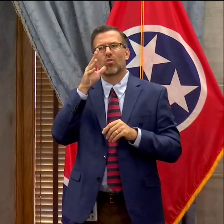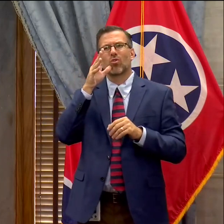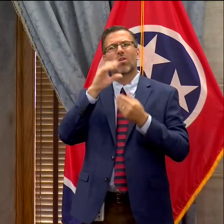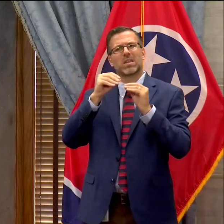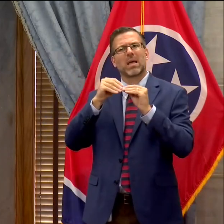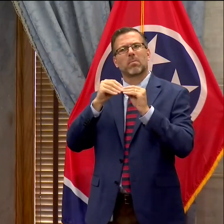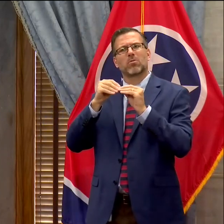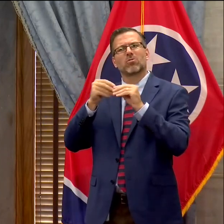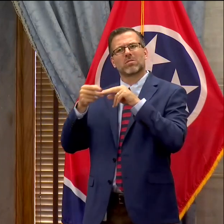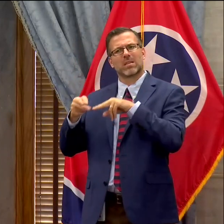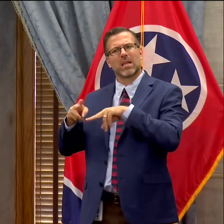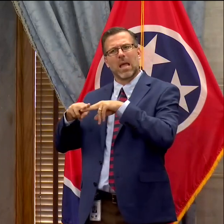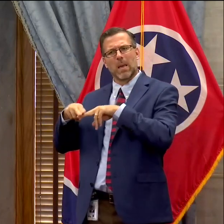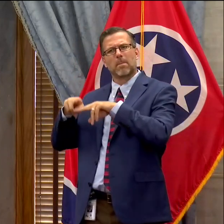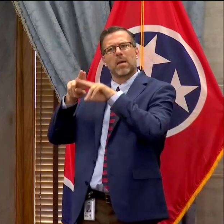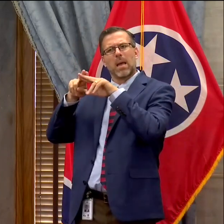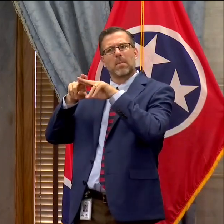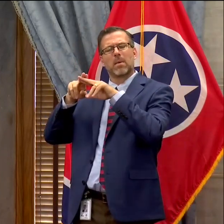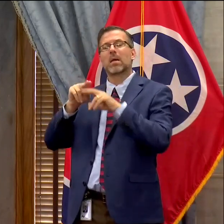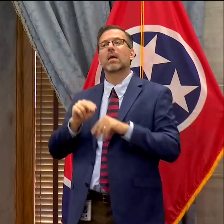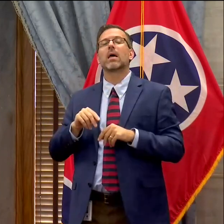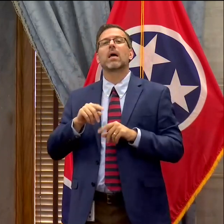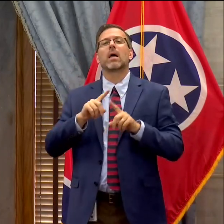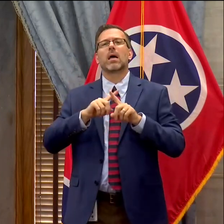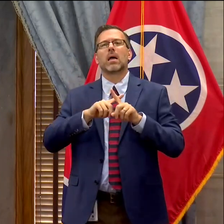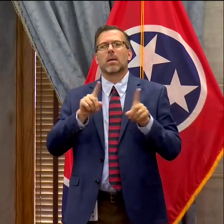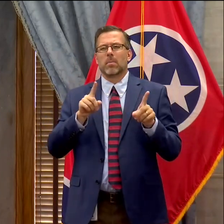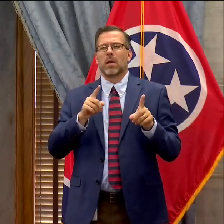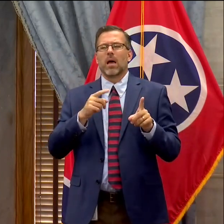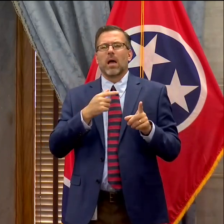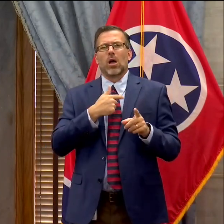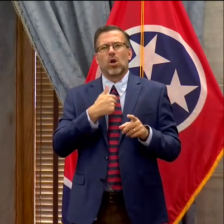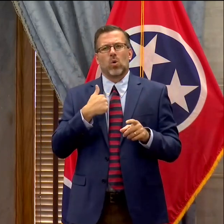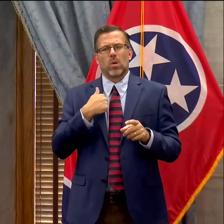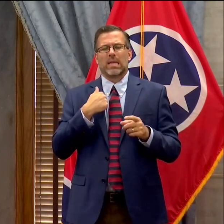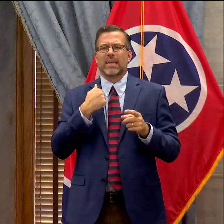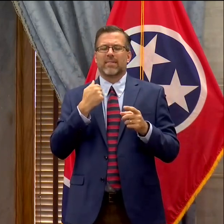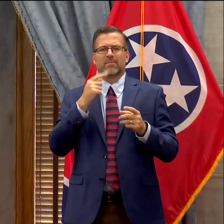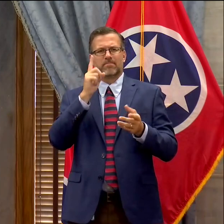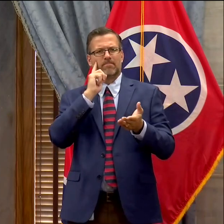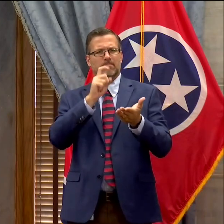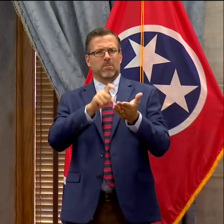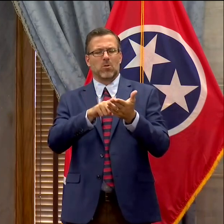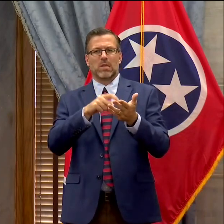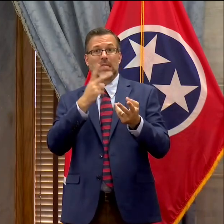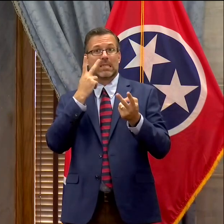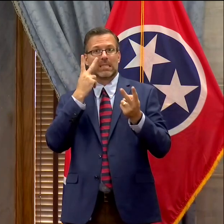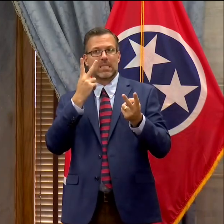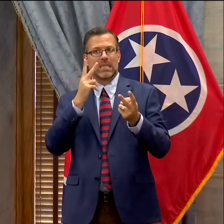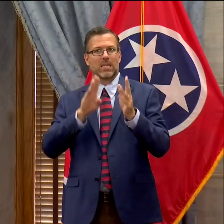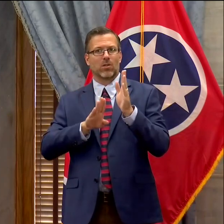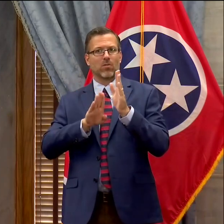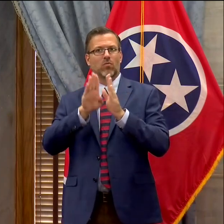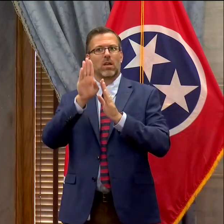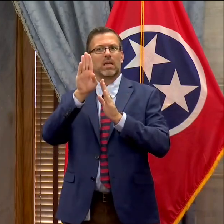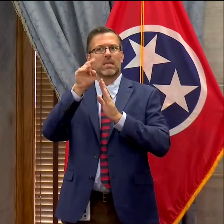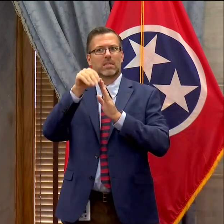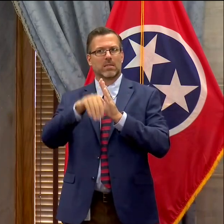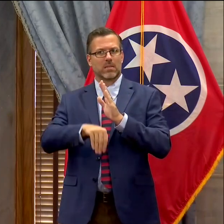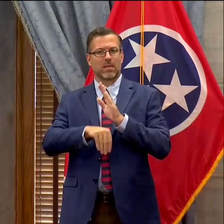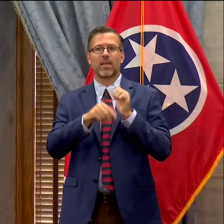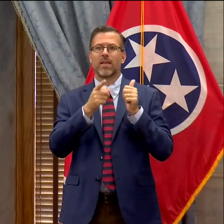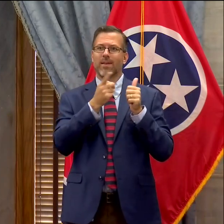but as we are seeing a trend nationally, we've been seeing a rise and then a decline in first urban